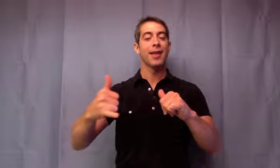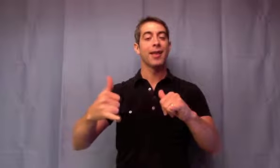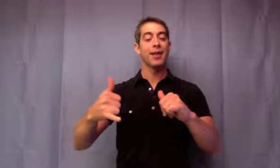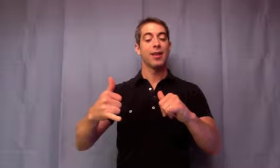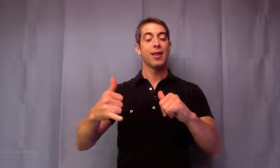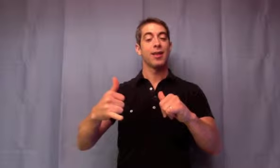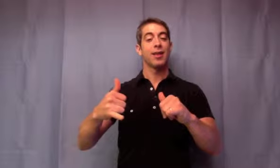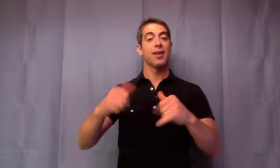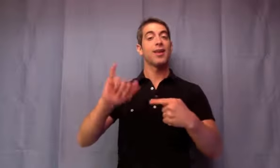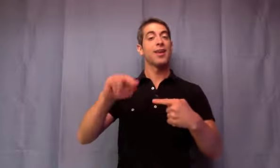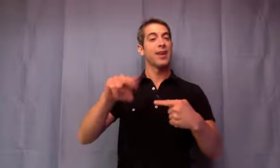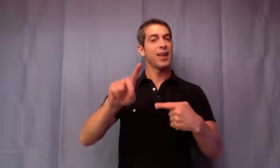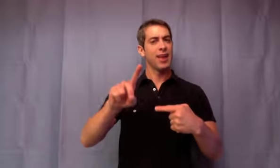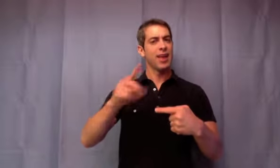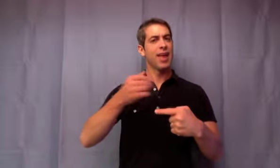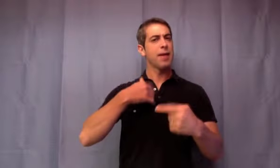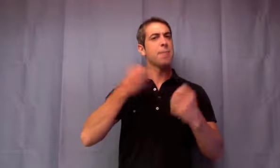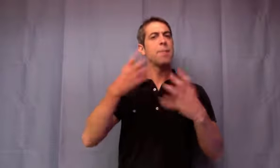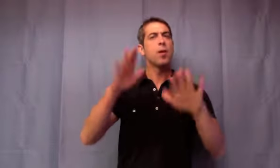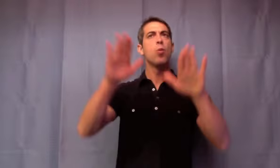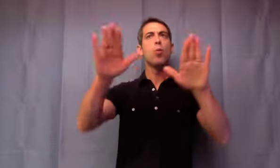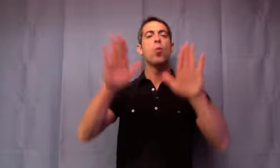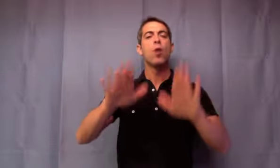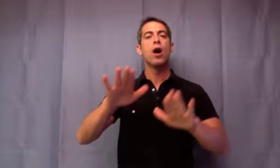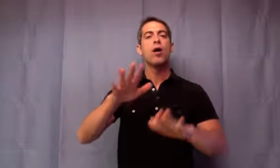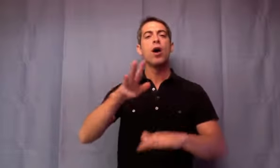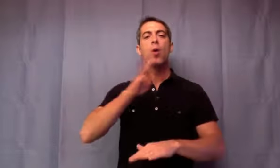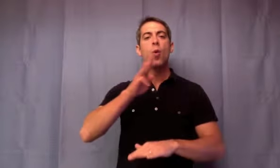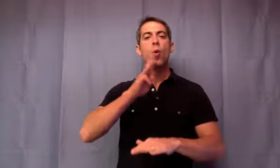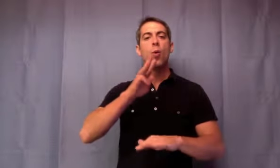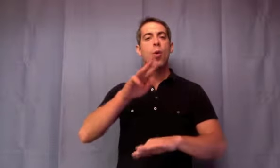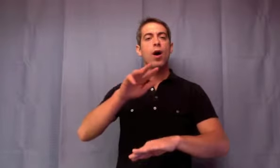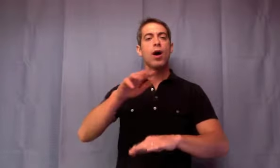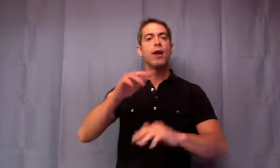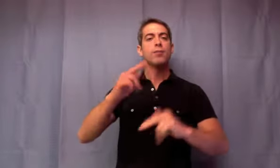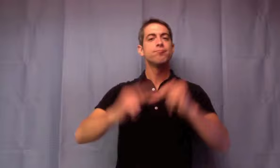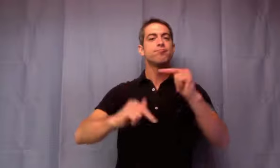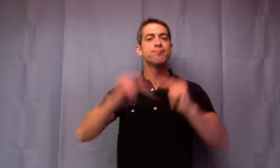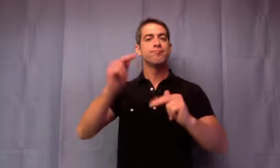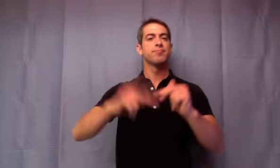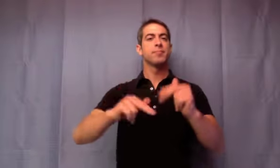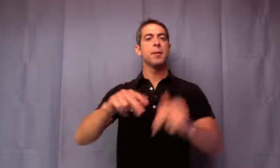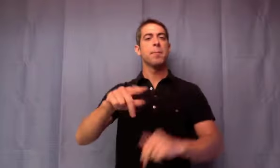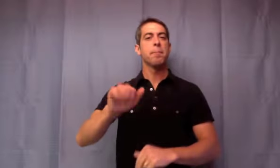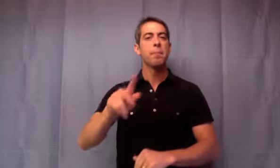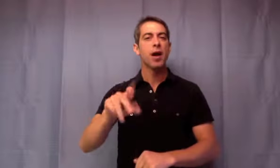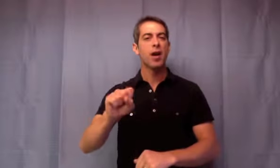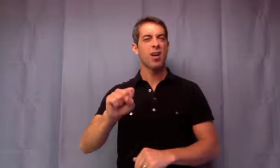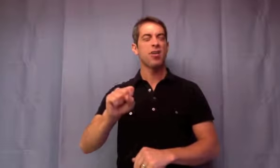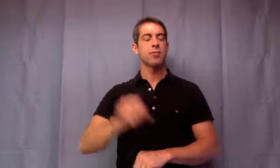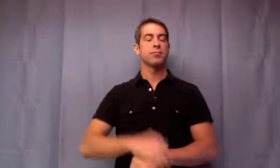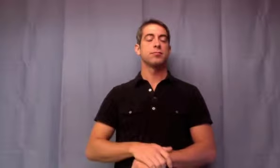aquatic facilities I encourage everyone to explore, especially during these warm summer months.